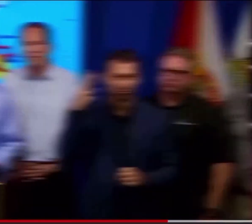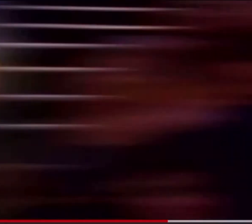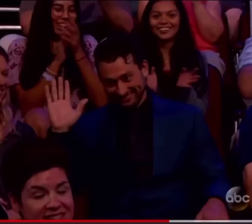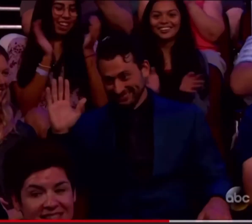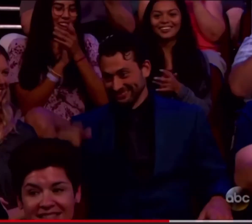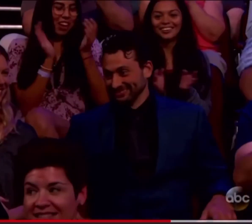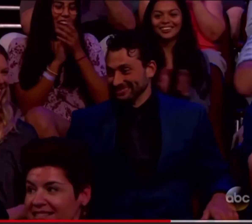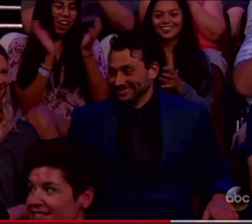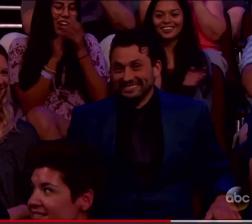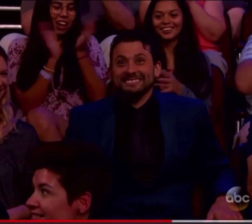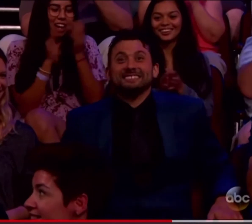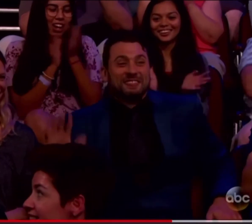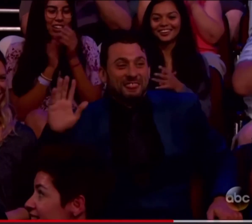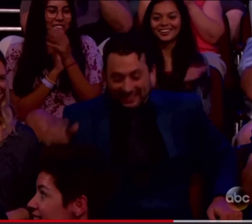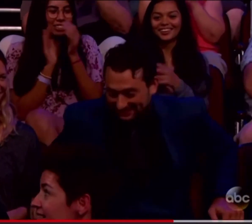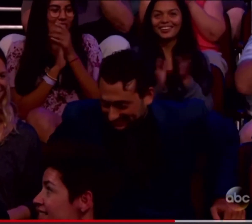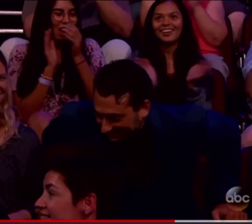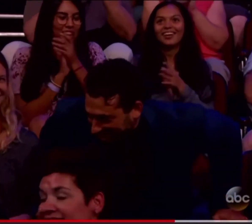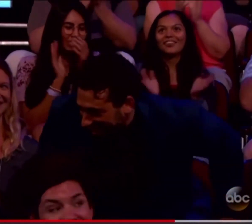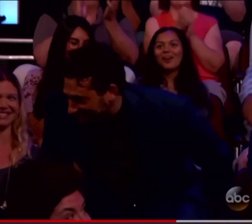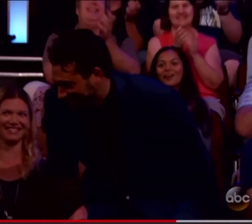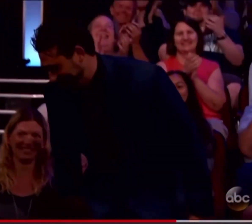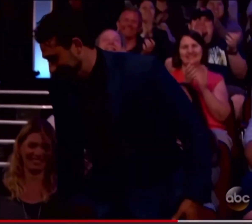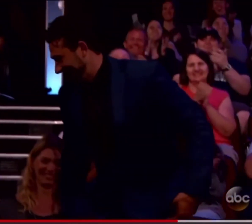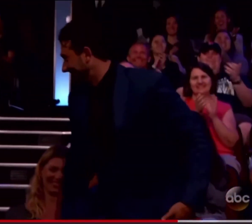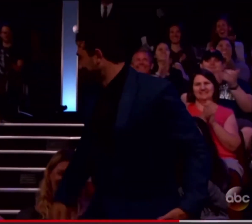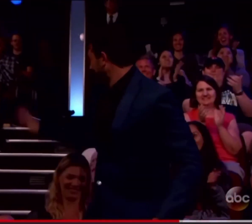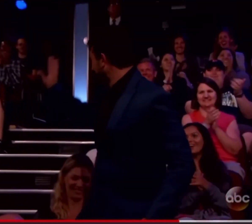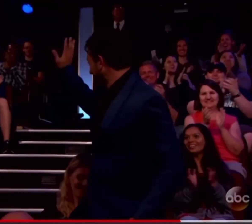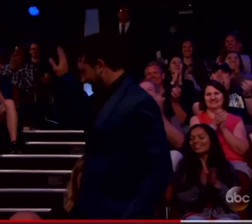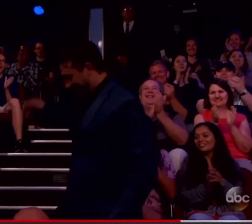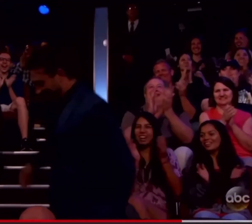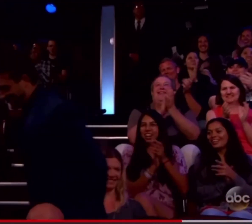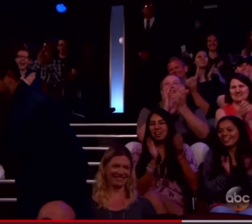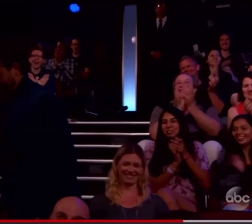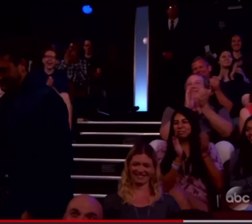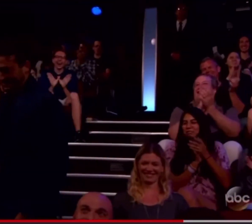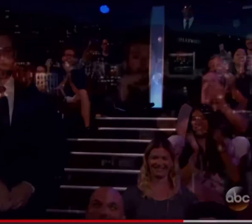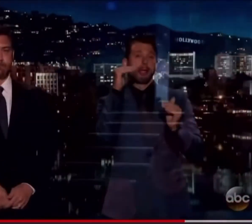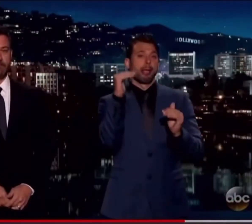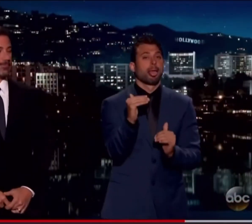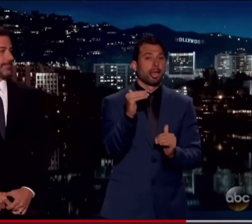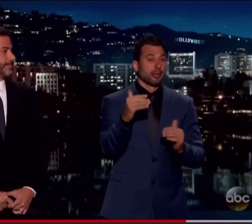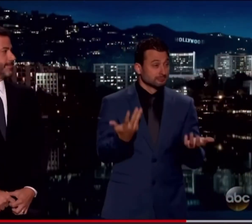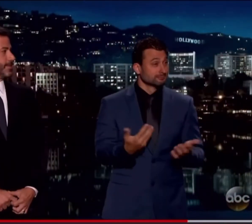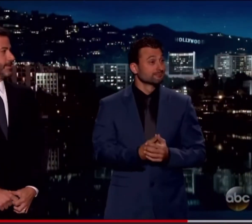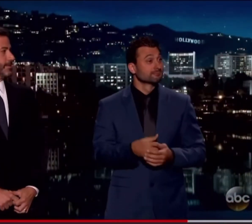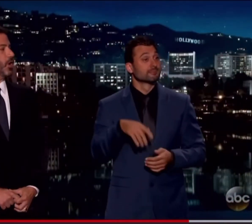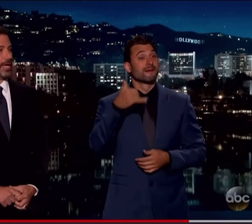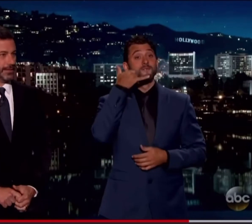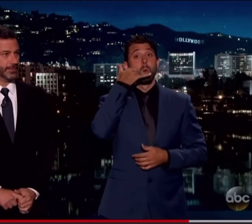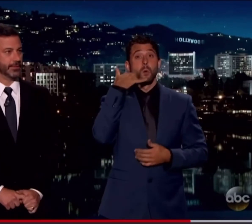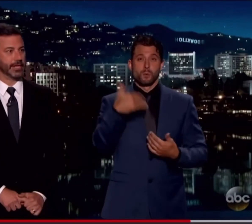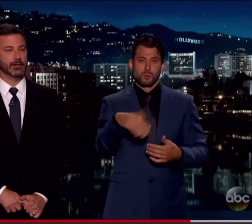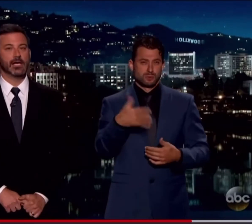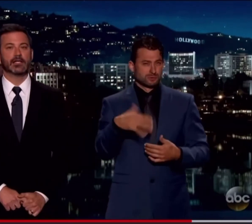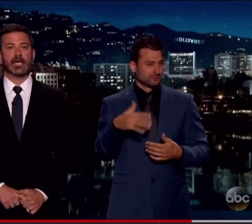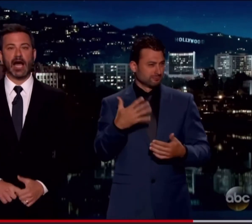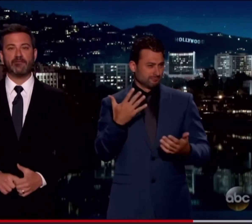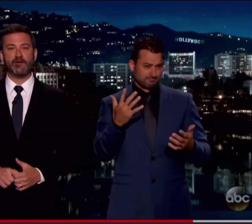Say hello to Sam Harris. Harris was invited to sign Jimmy Kimmel's monologue, and he got big laughs. The iPhone